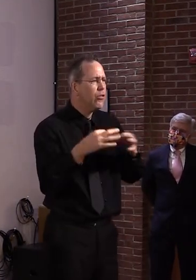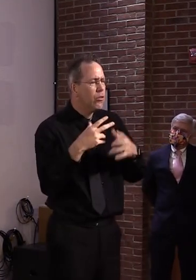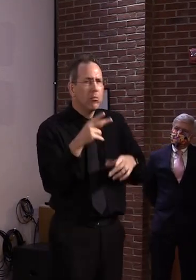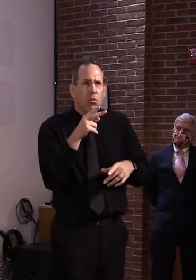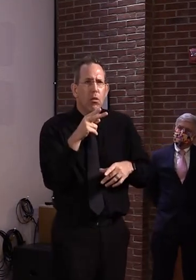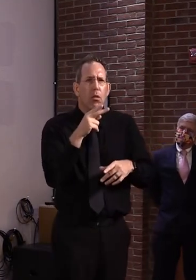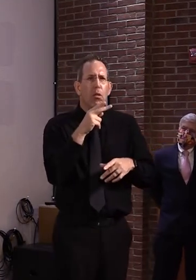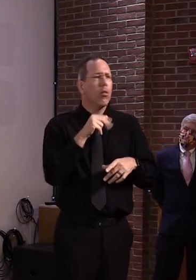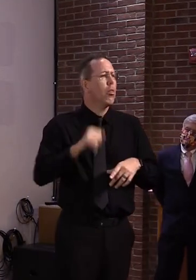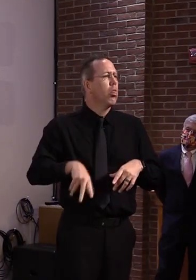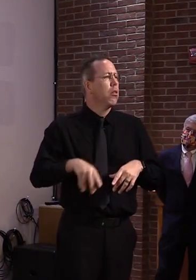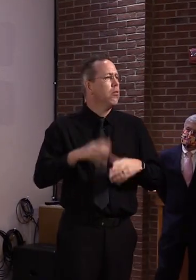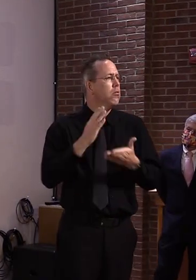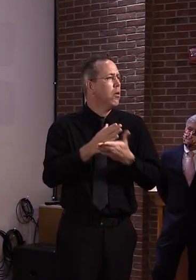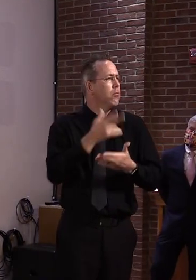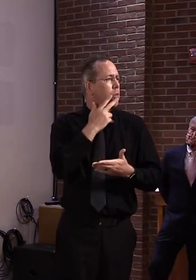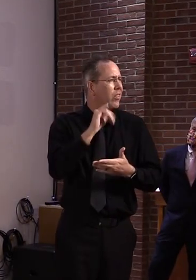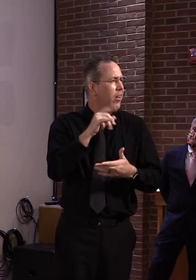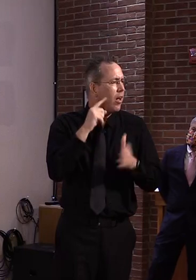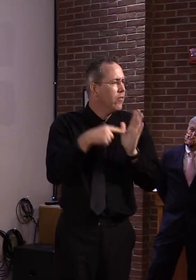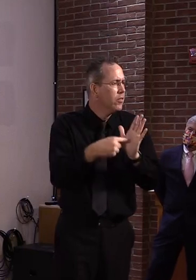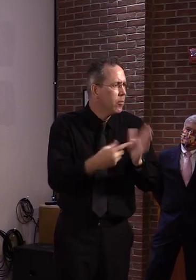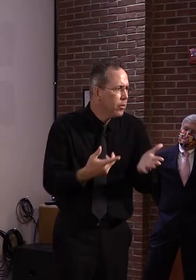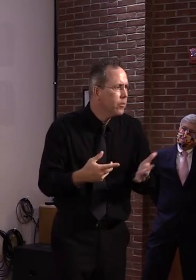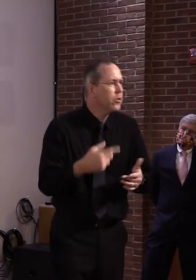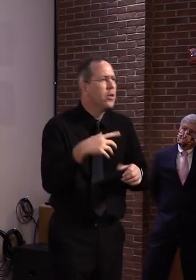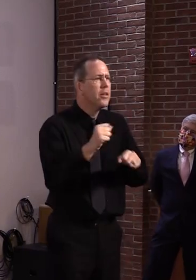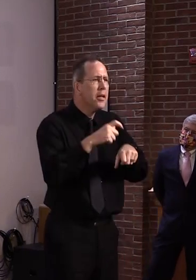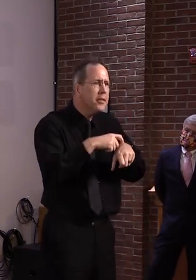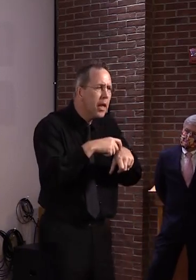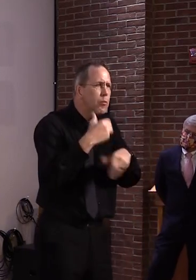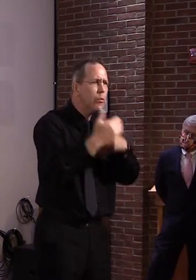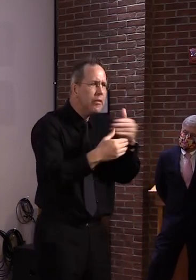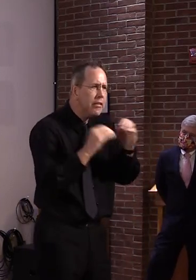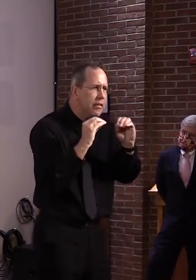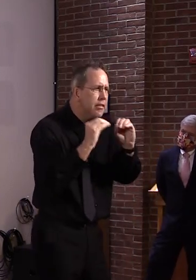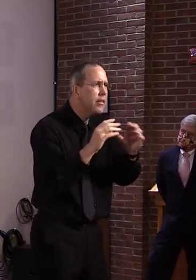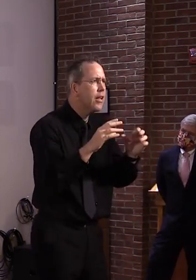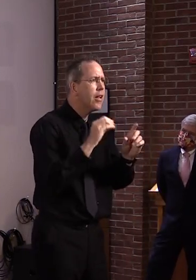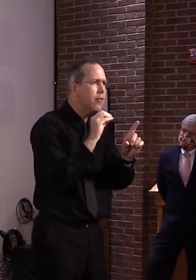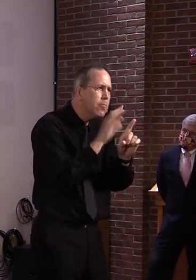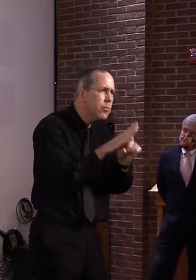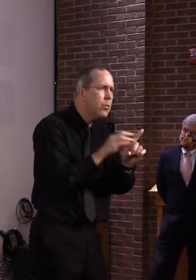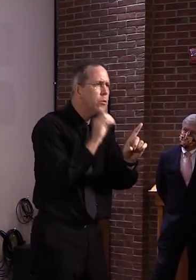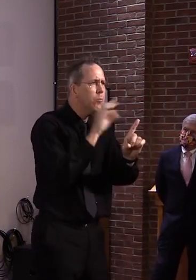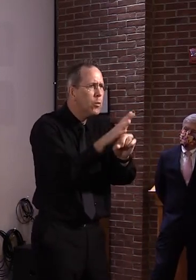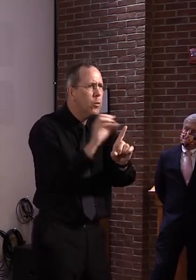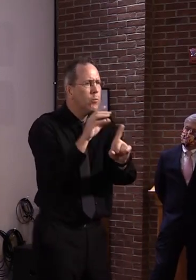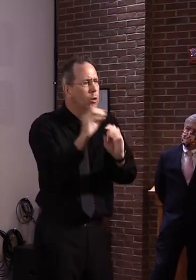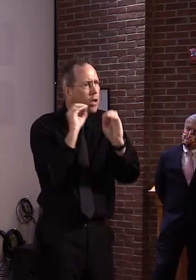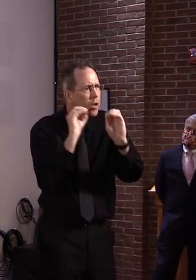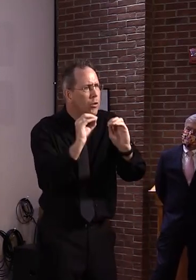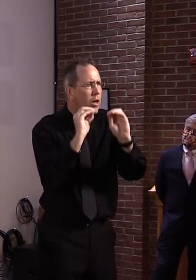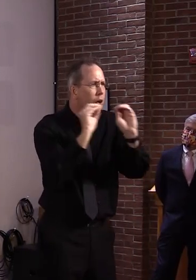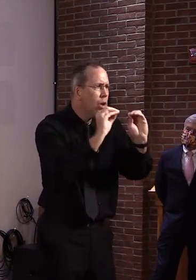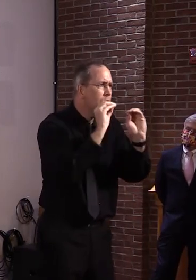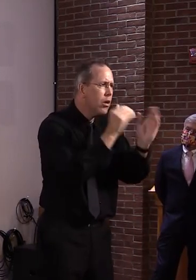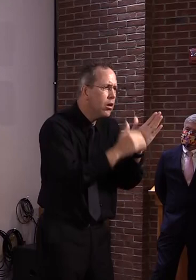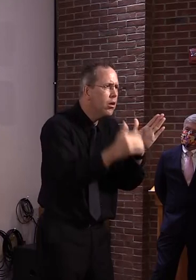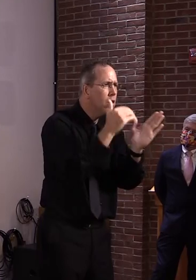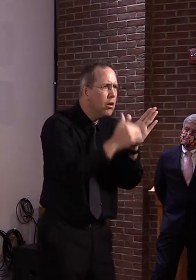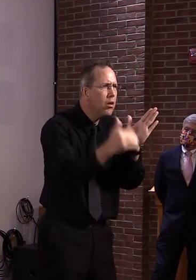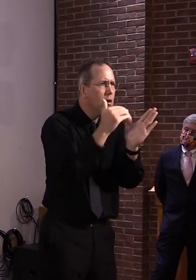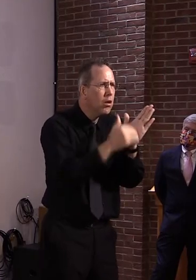and energy and sometimes there's conscious thoughts, sometimes it's more subconscious. It's just